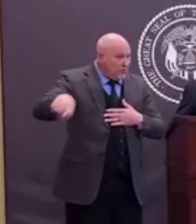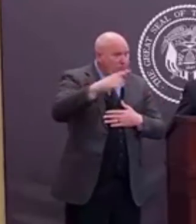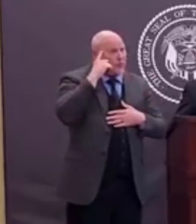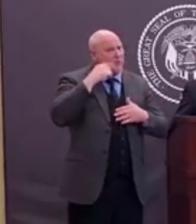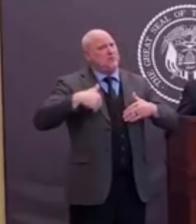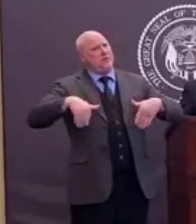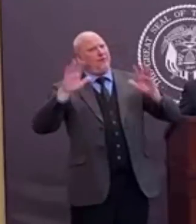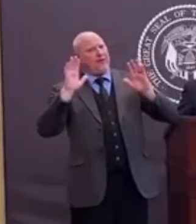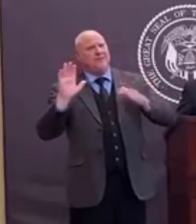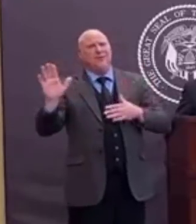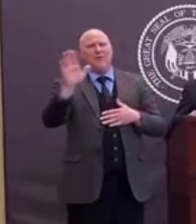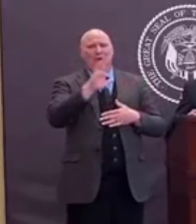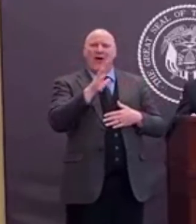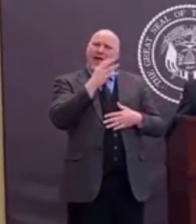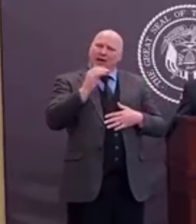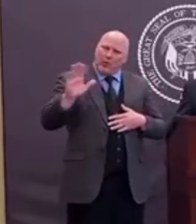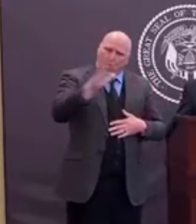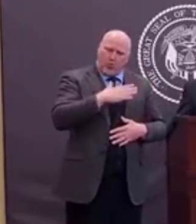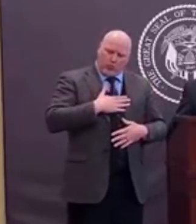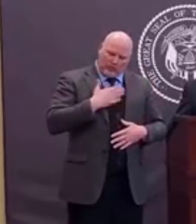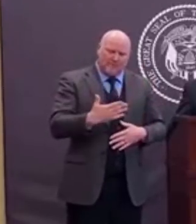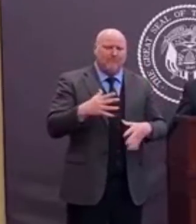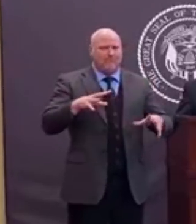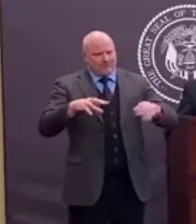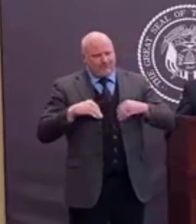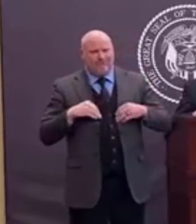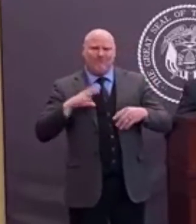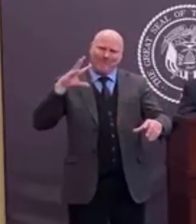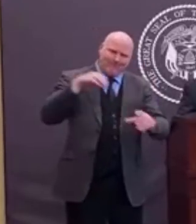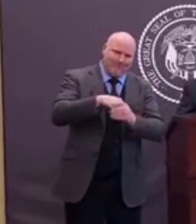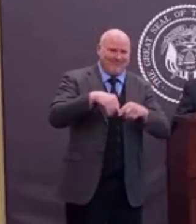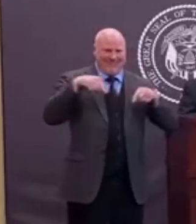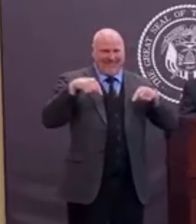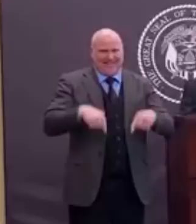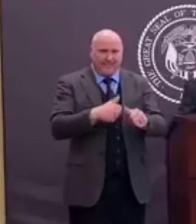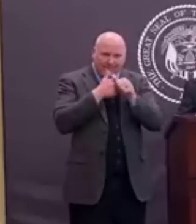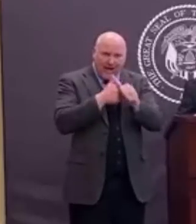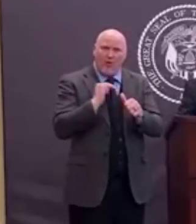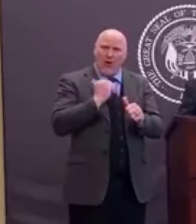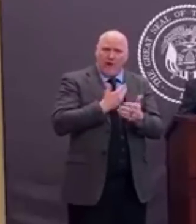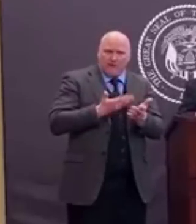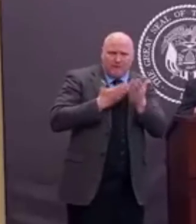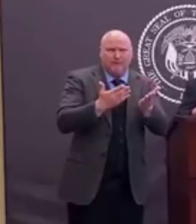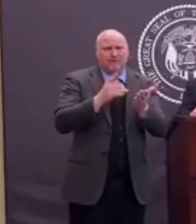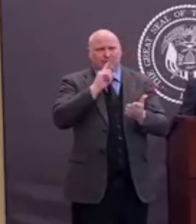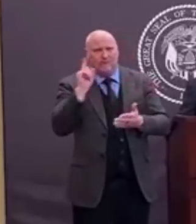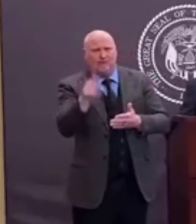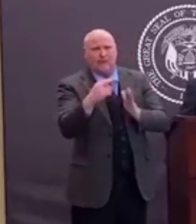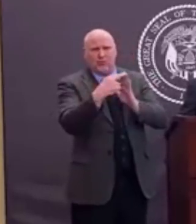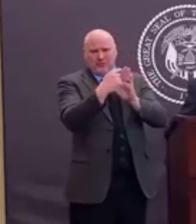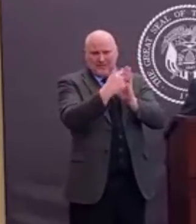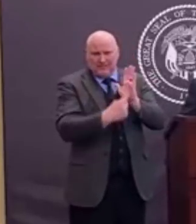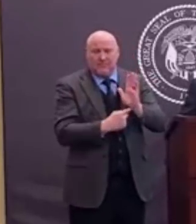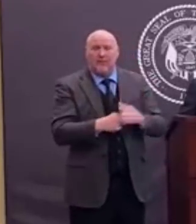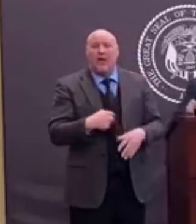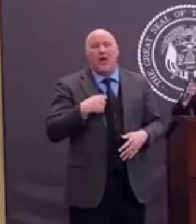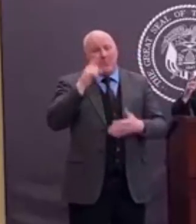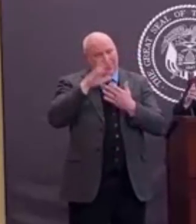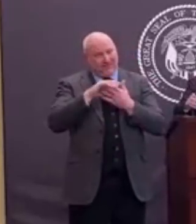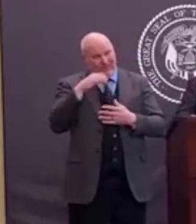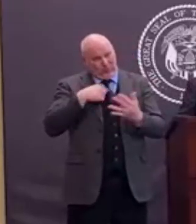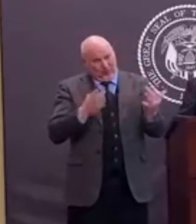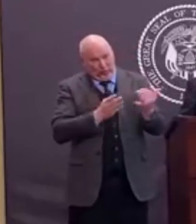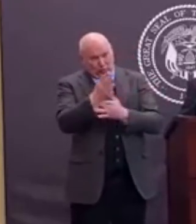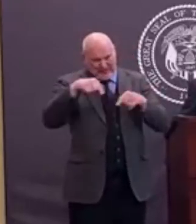willingness to participate and follow these directives. And if we do so, this first phase of urgency will get through. We'll get into the stabilization mode.